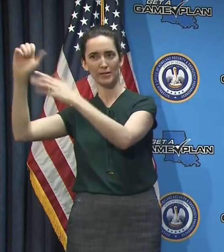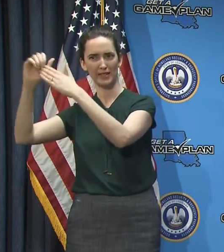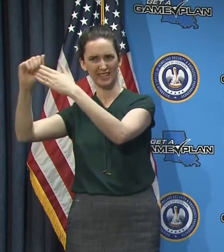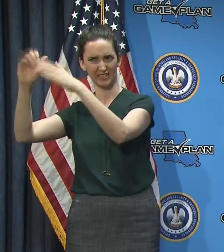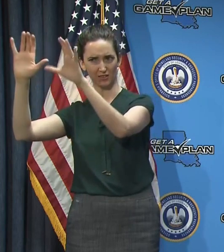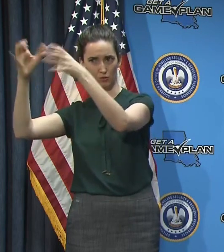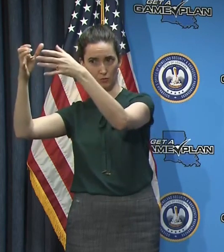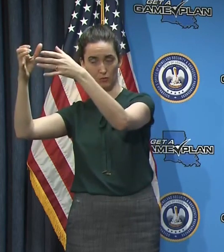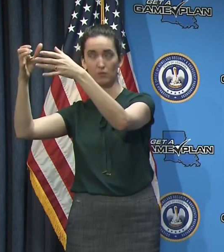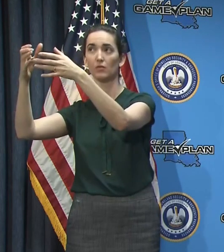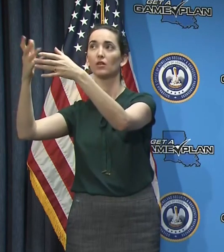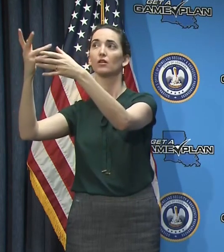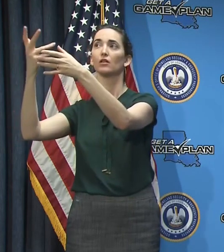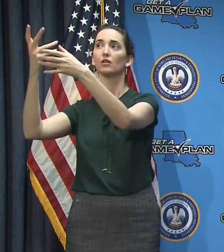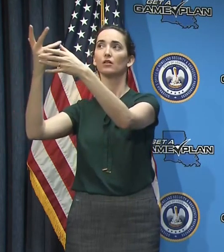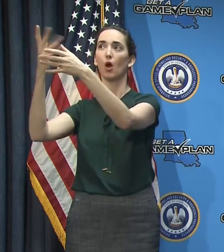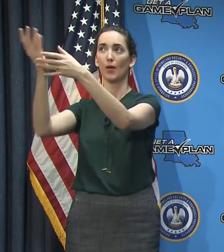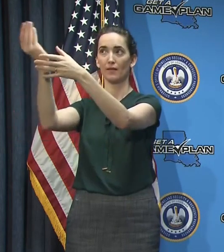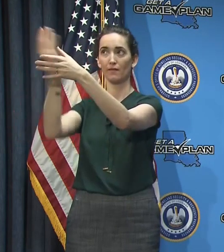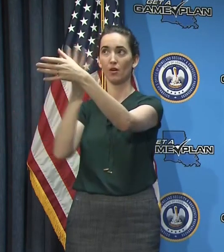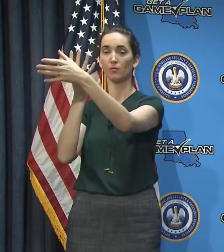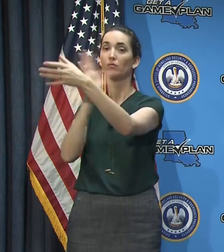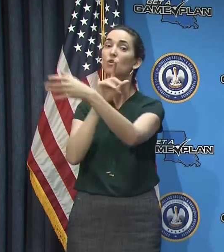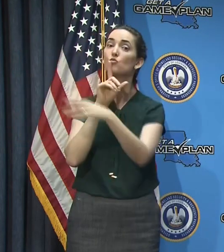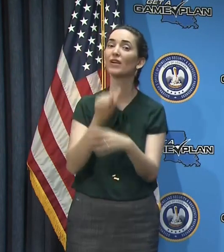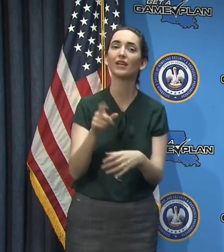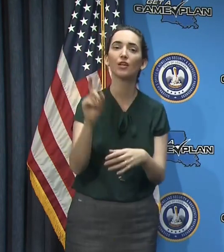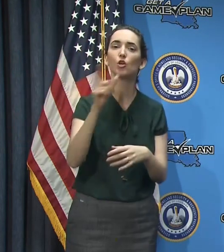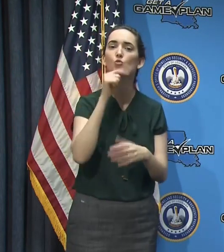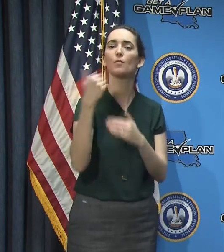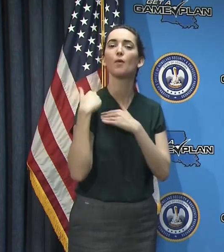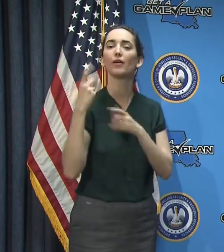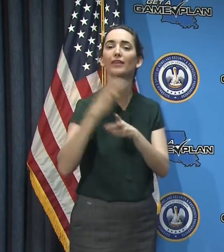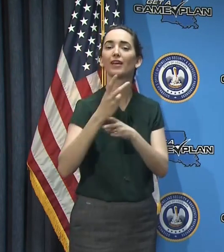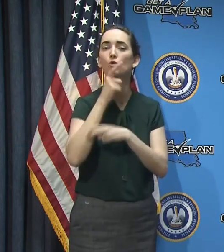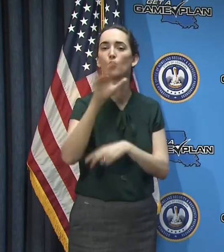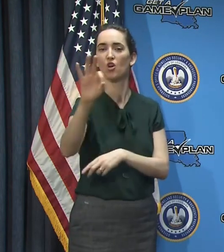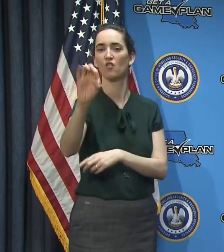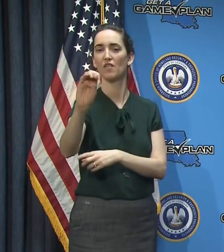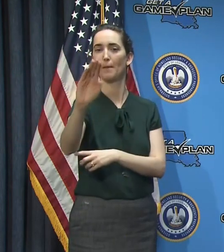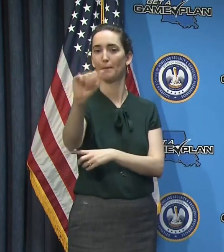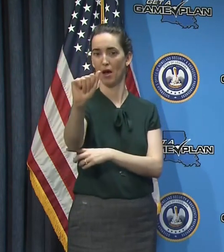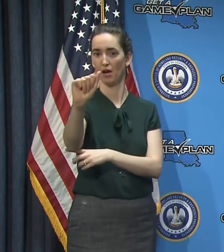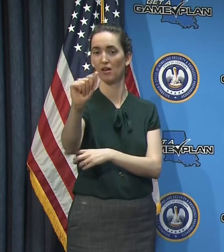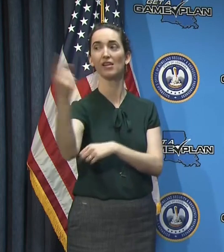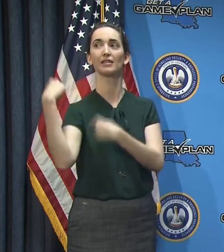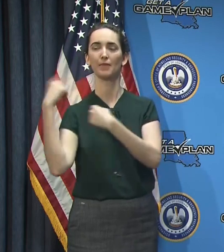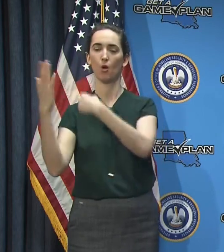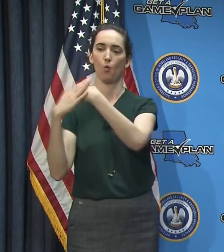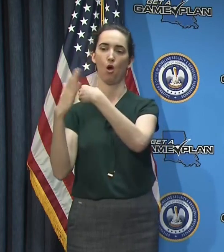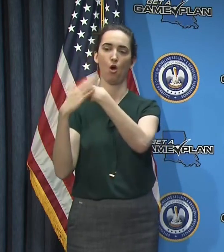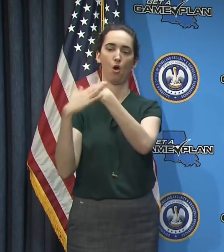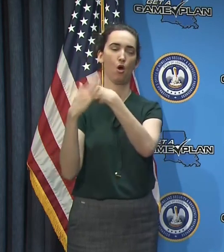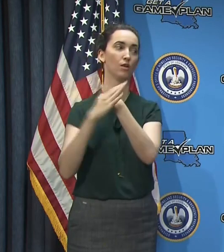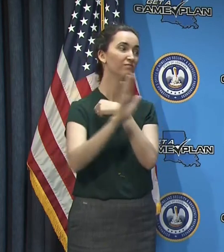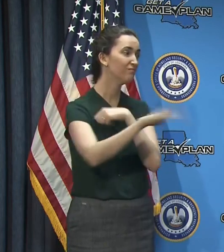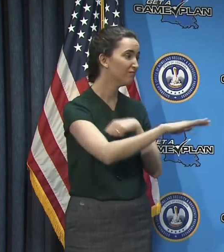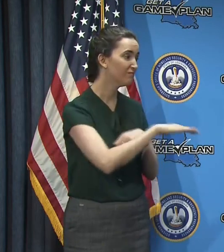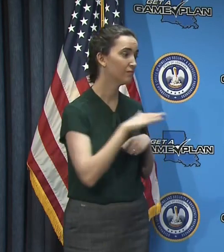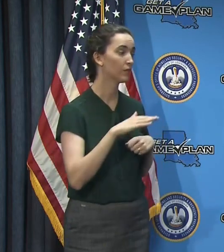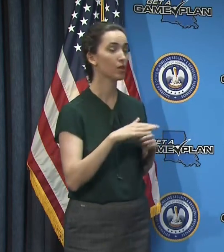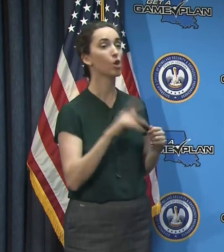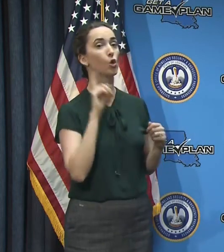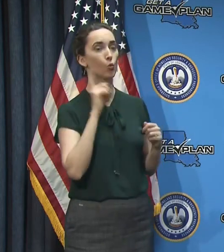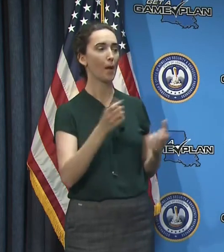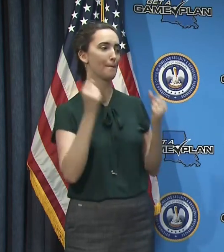the response is really being headquartered at FEMA. They've all been telling us not to expect to continue to receive, uh,